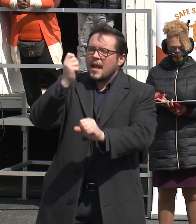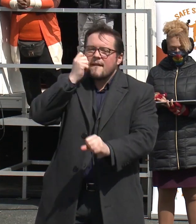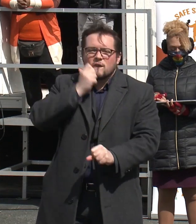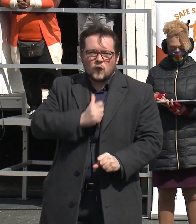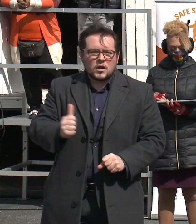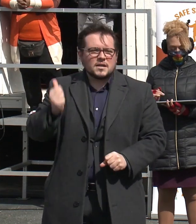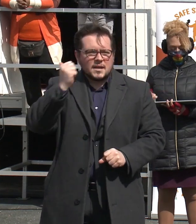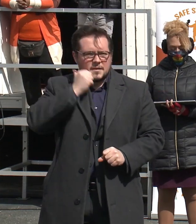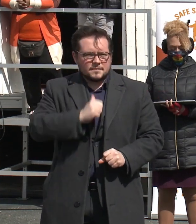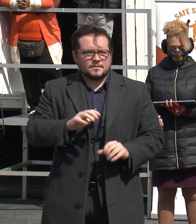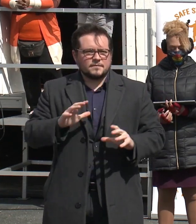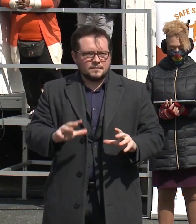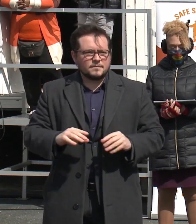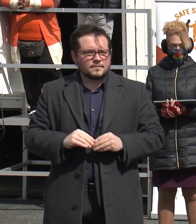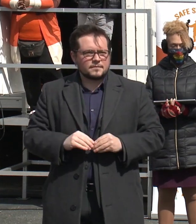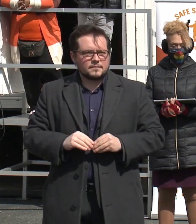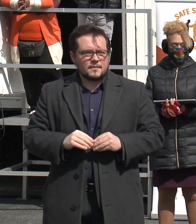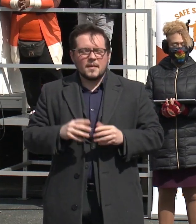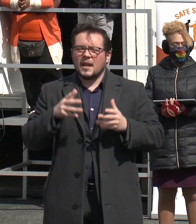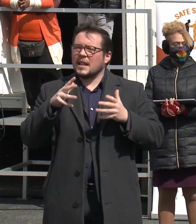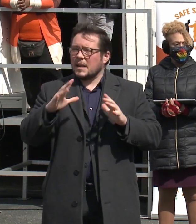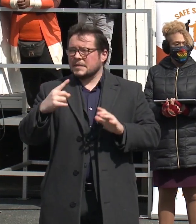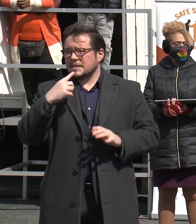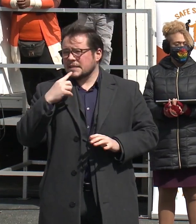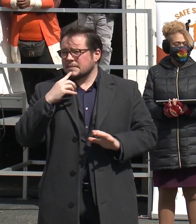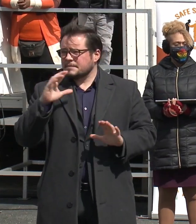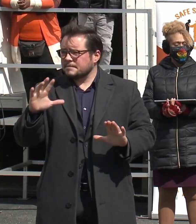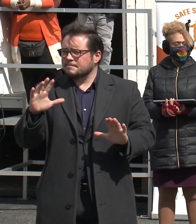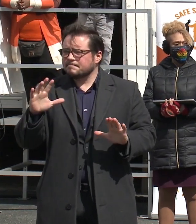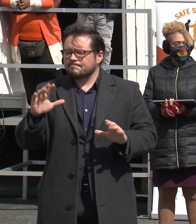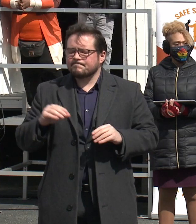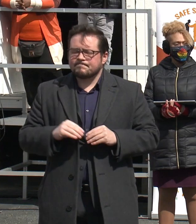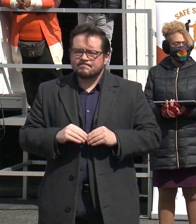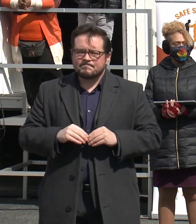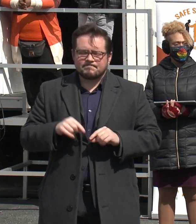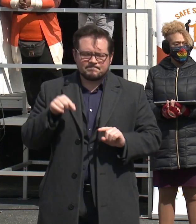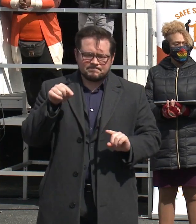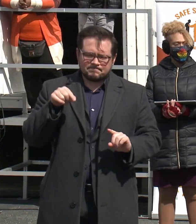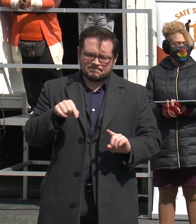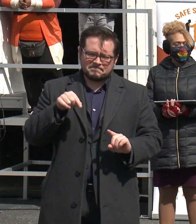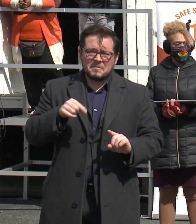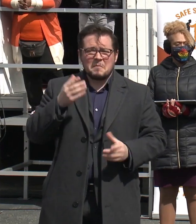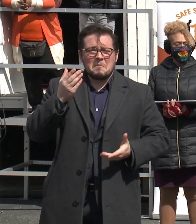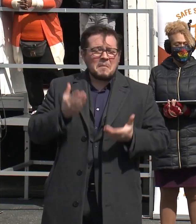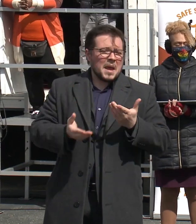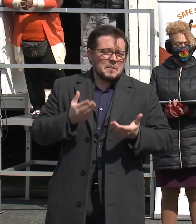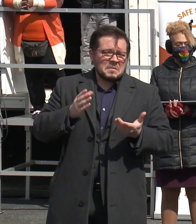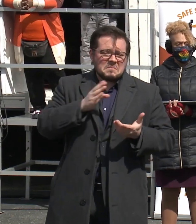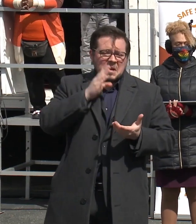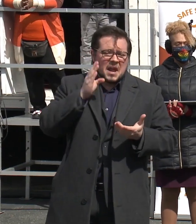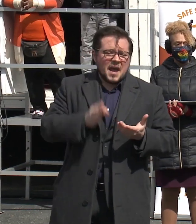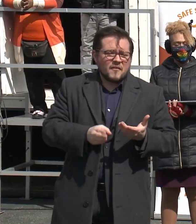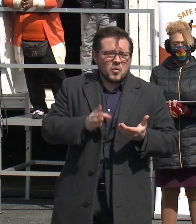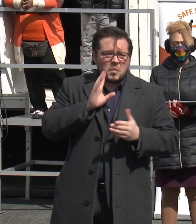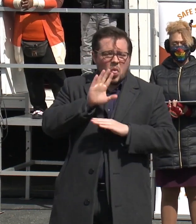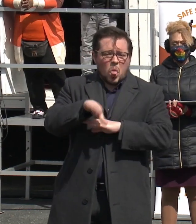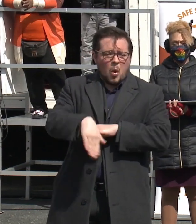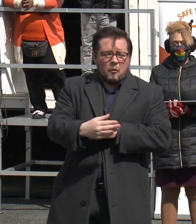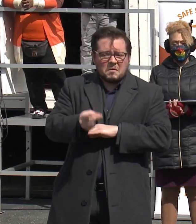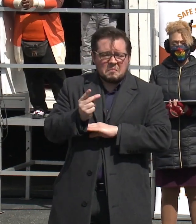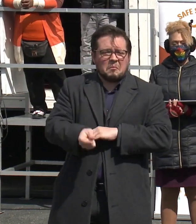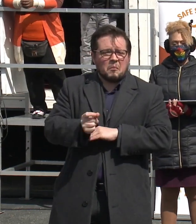day. Let me also state this. While this may not and never will be overnight work,